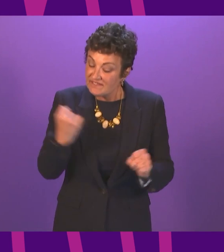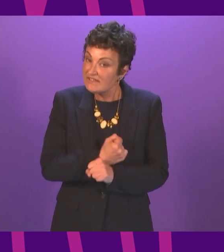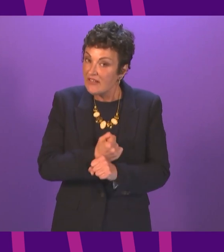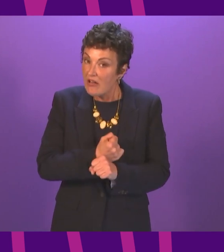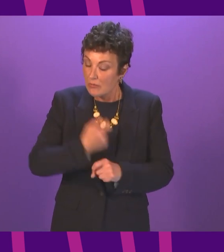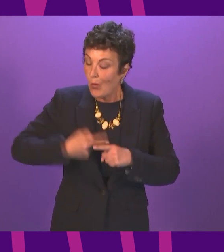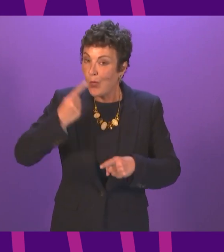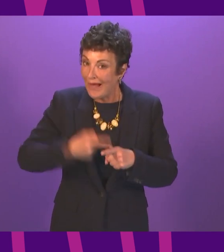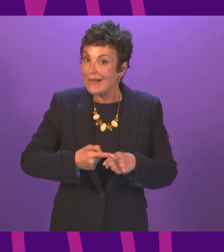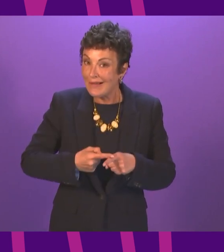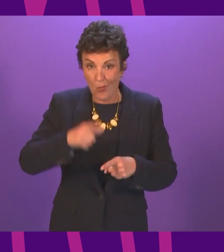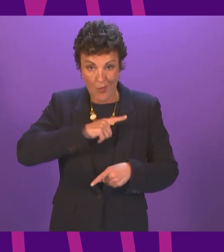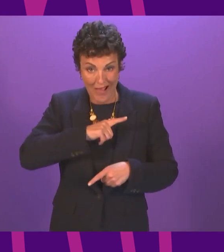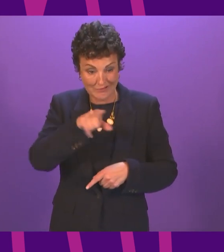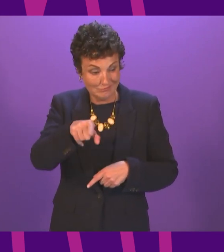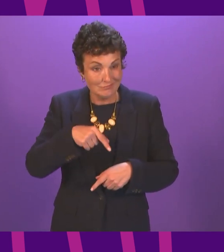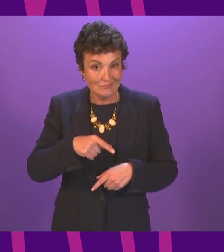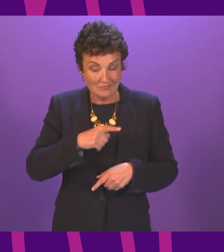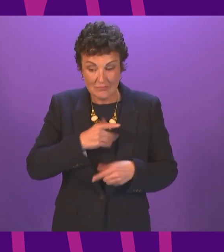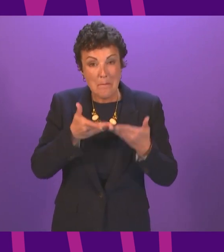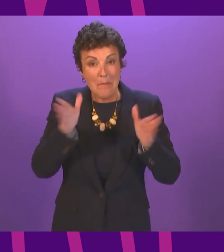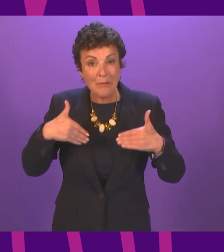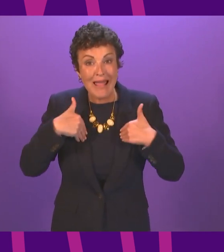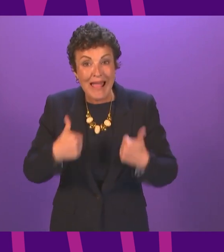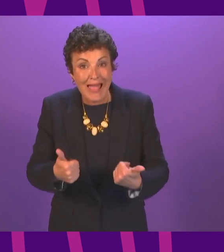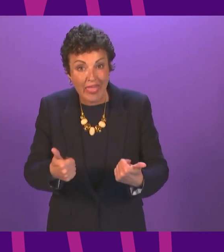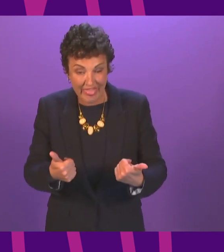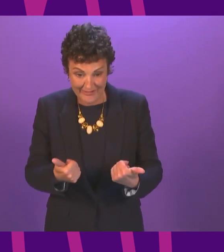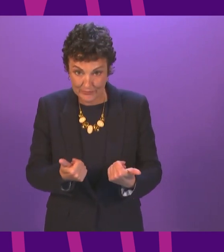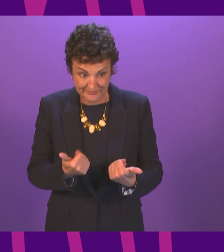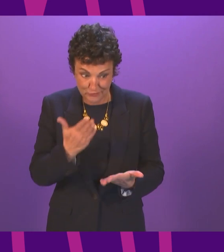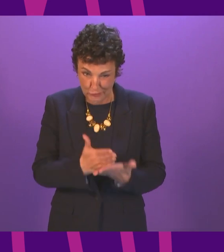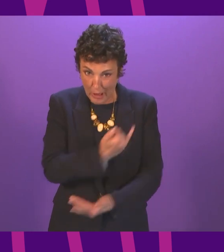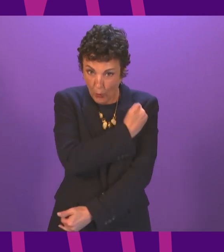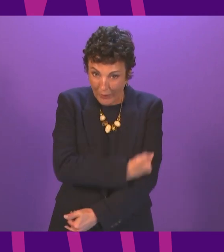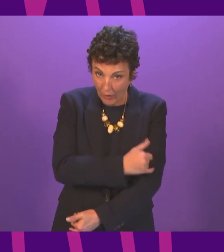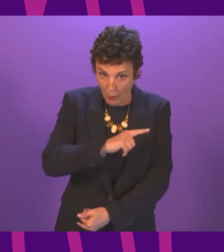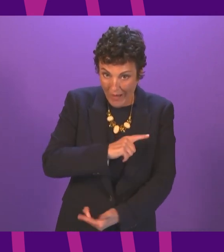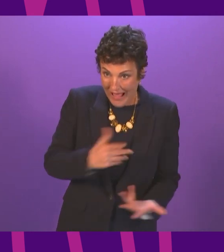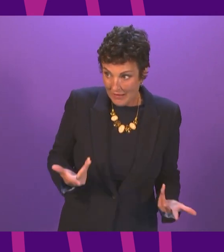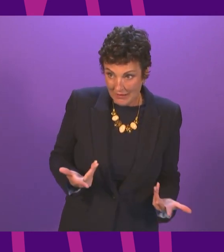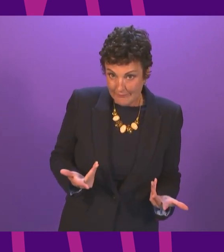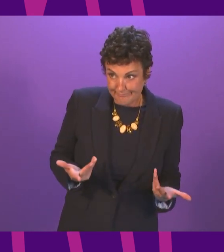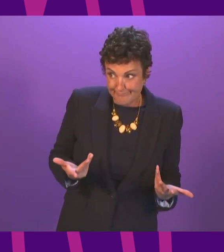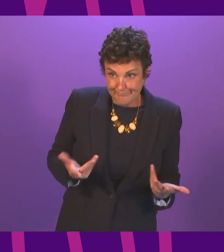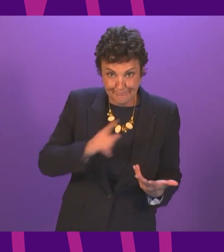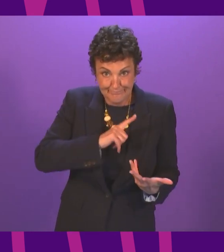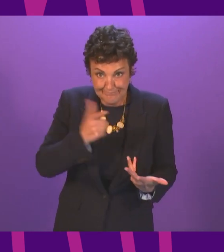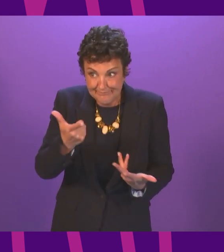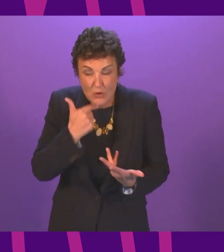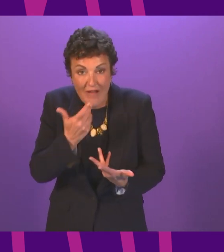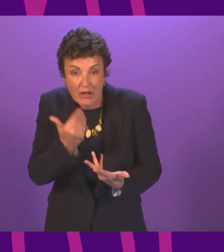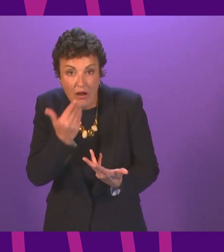system was weakened by years of cuts we failed to contact trace we did not shut the airports and what followed were